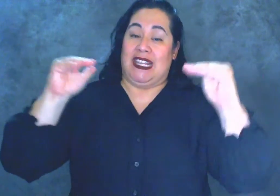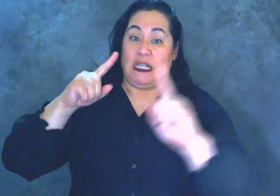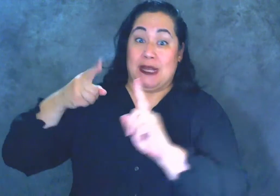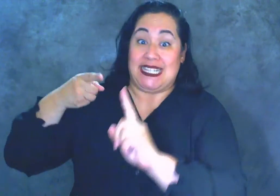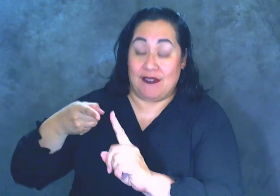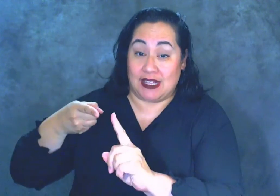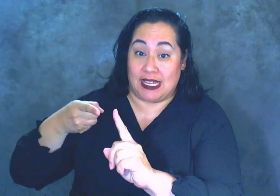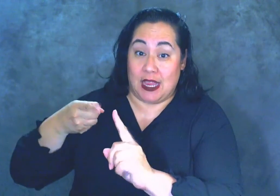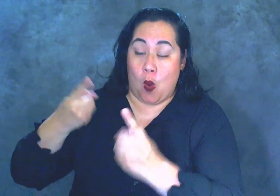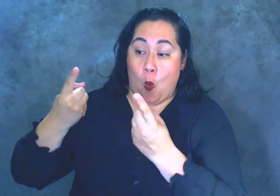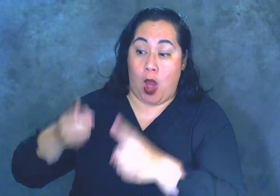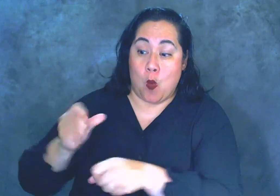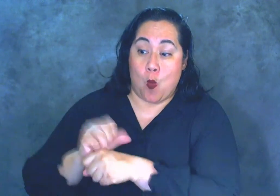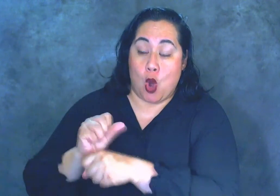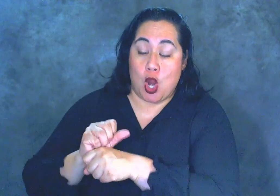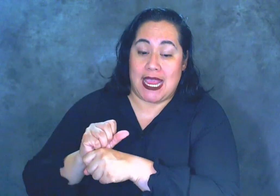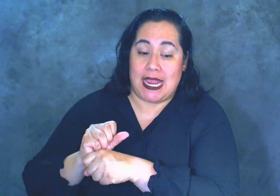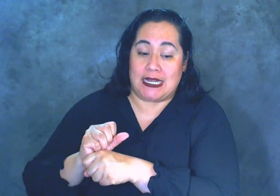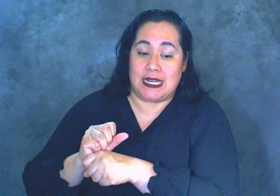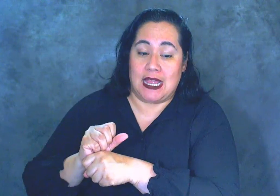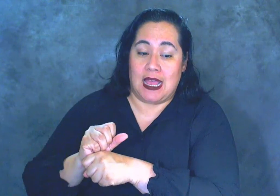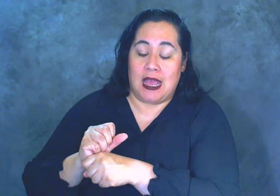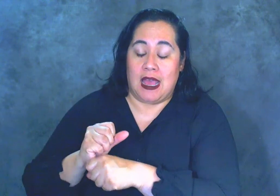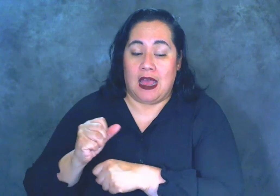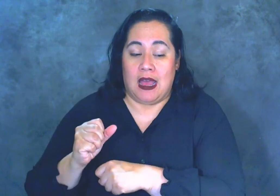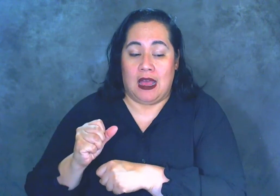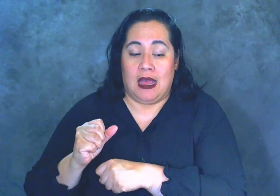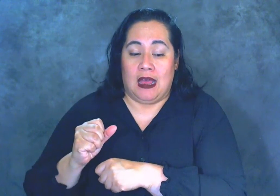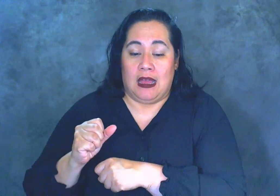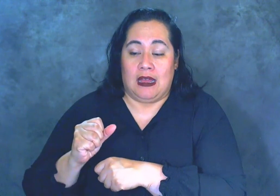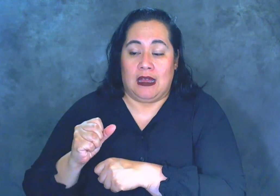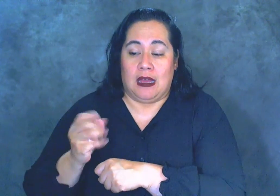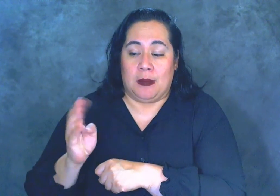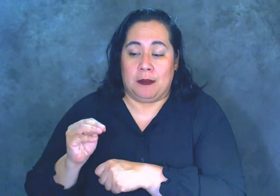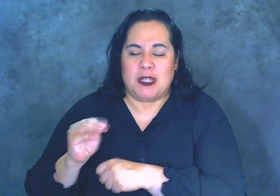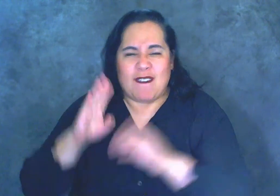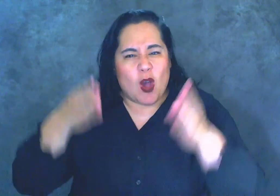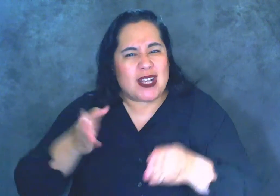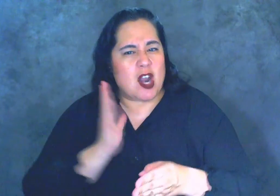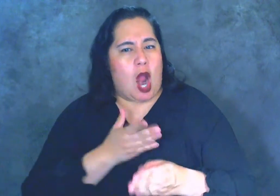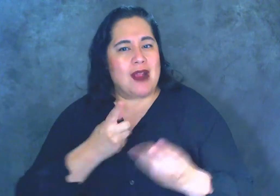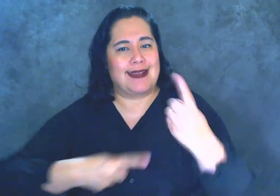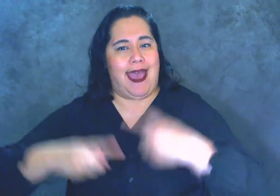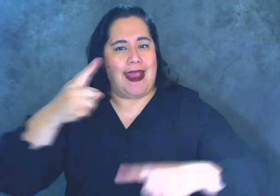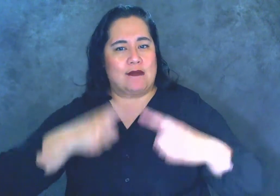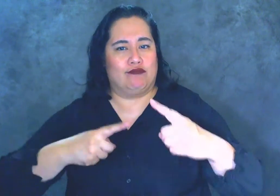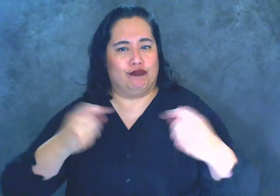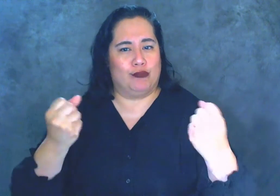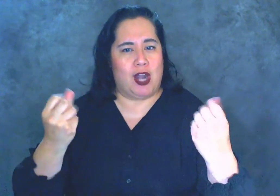to focus on our sign production. The way I sign with my friends,